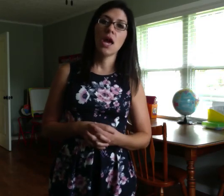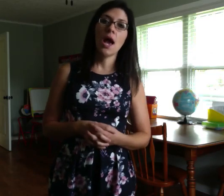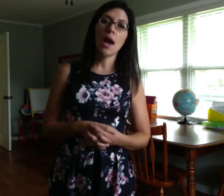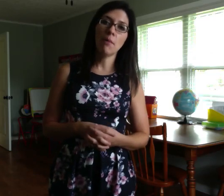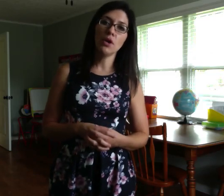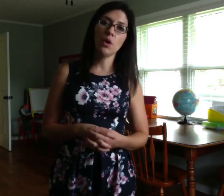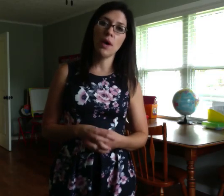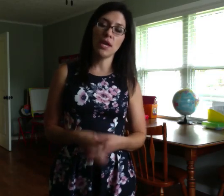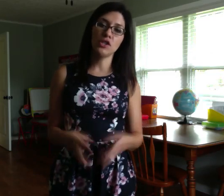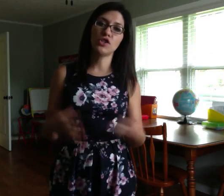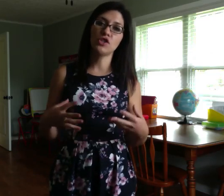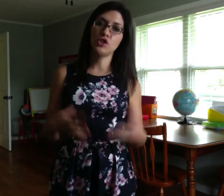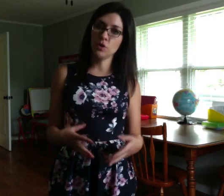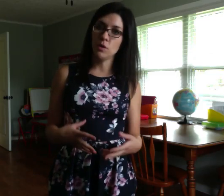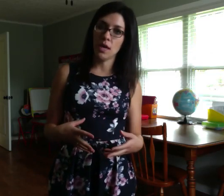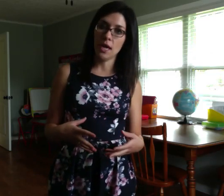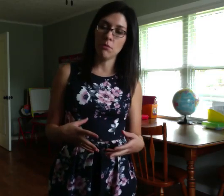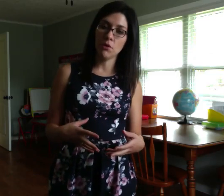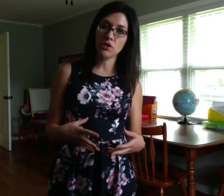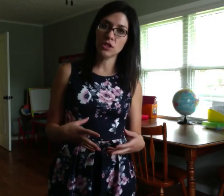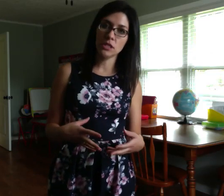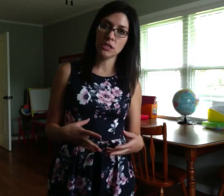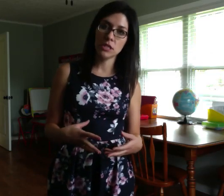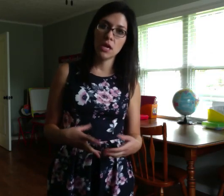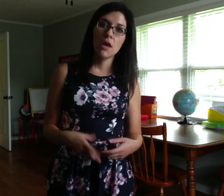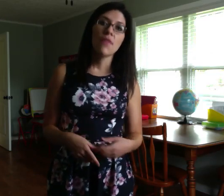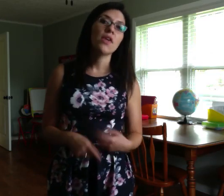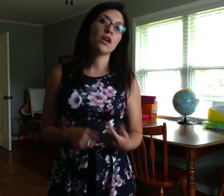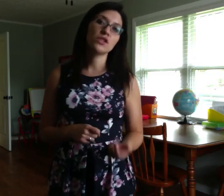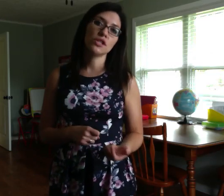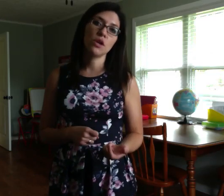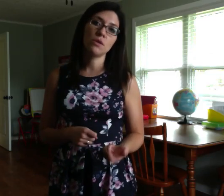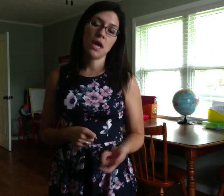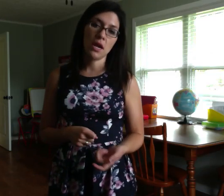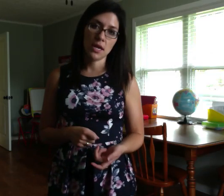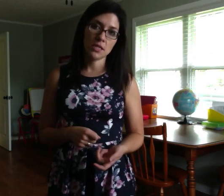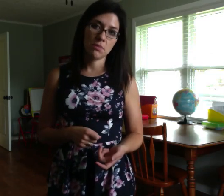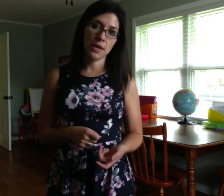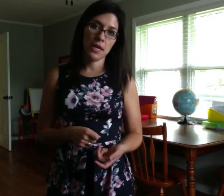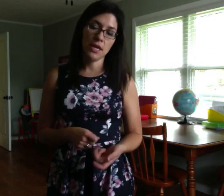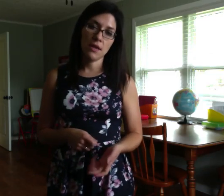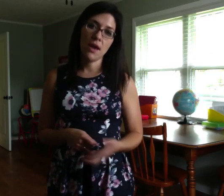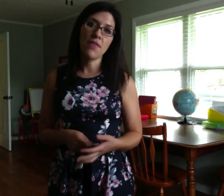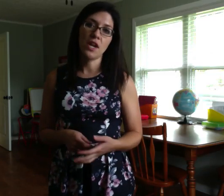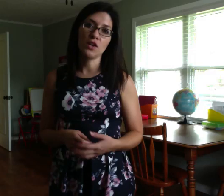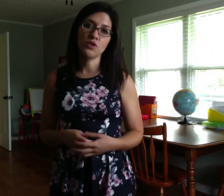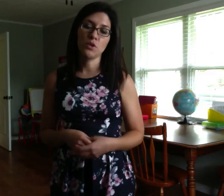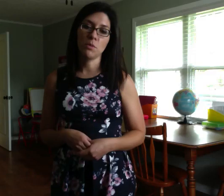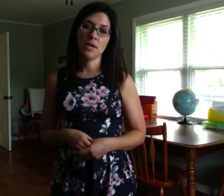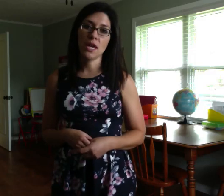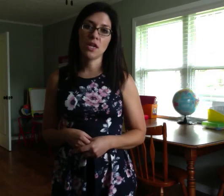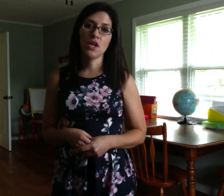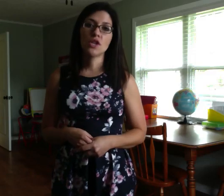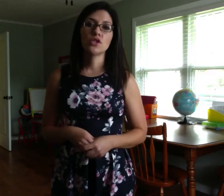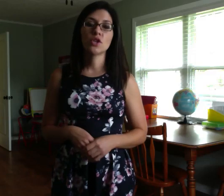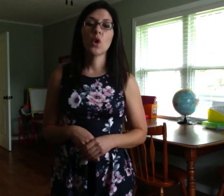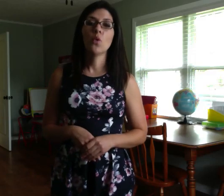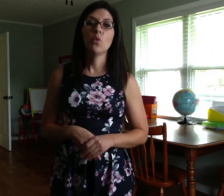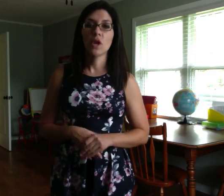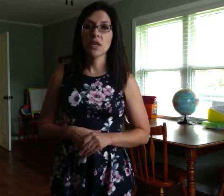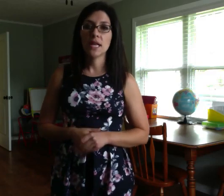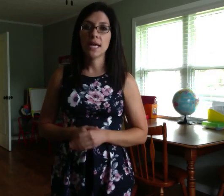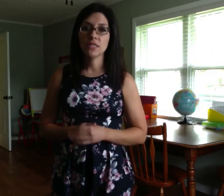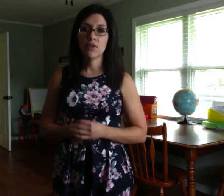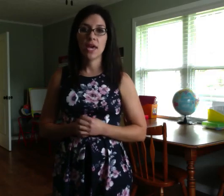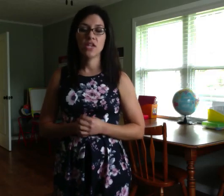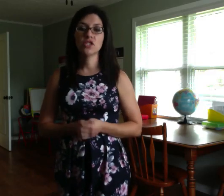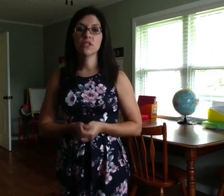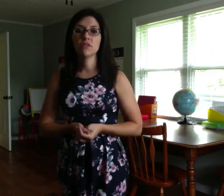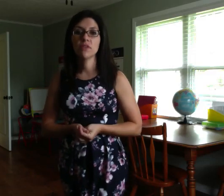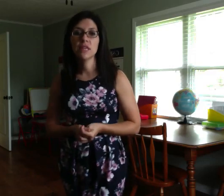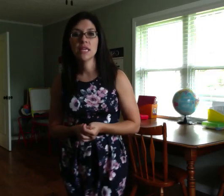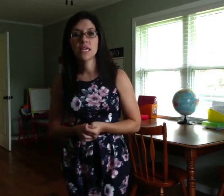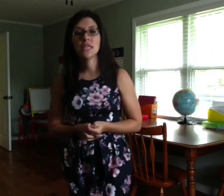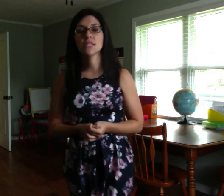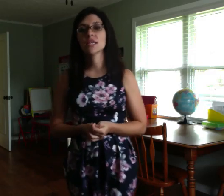I'm going to go ahead and just do the hand motions, then I'll slow down and explain it, and then I'll do them again. So, what are the classifications of living things? The